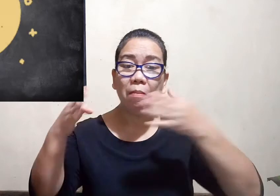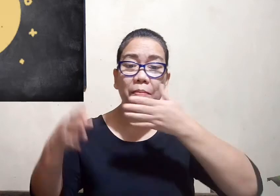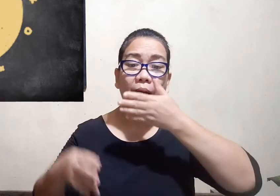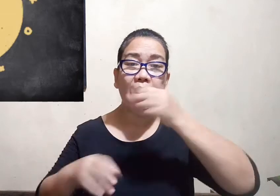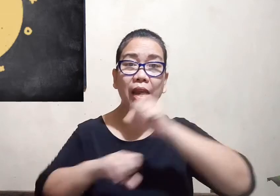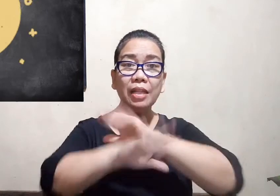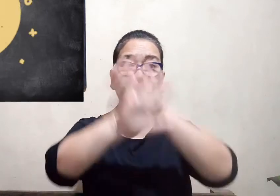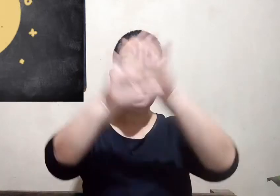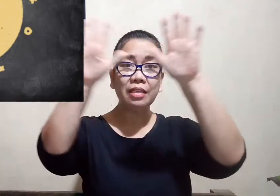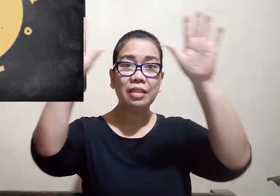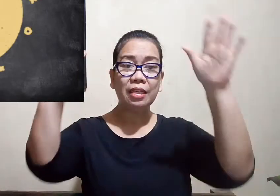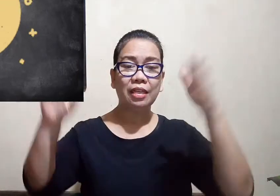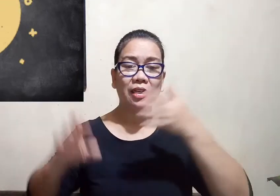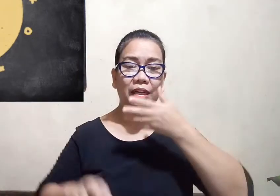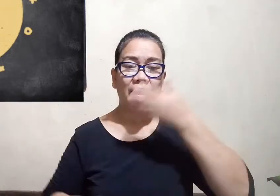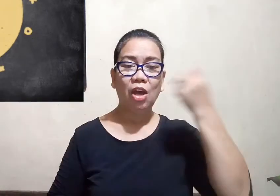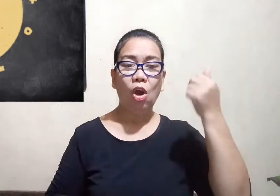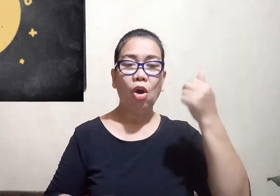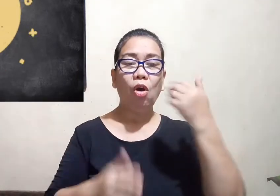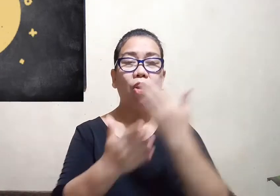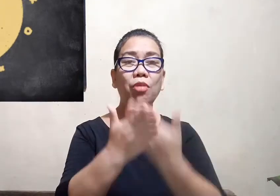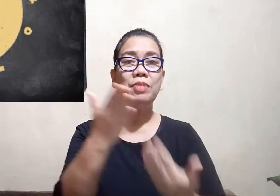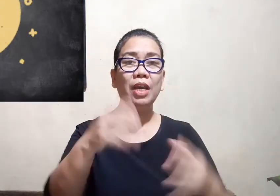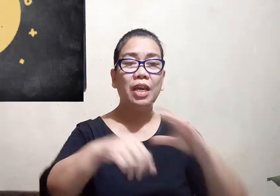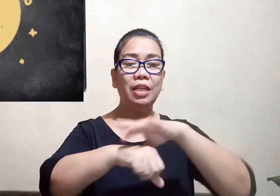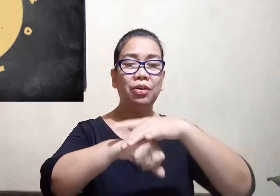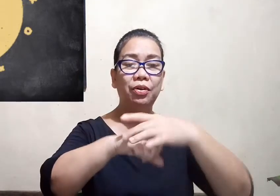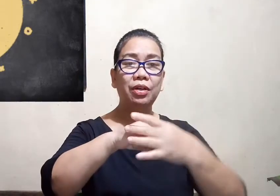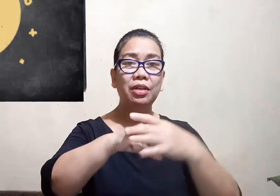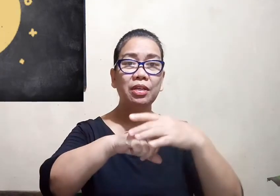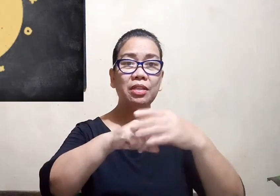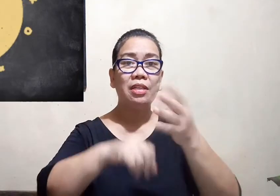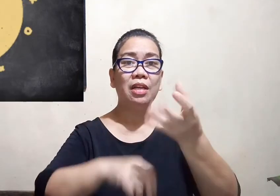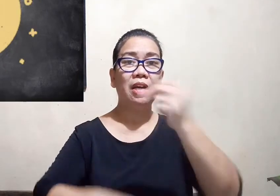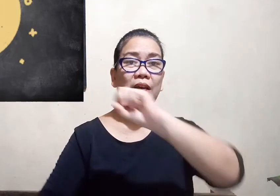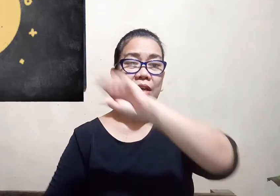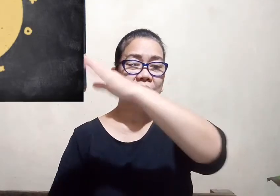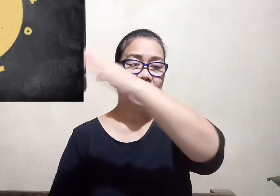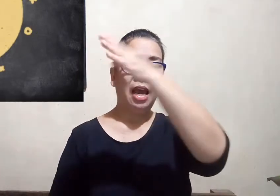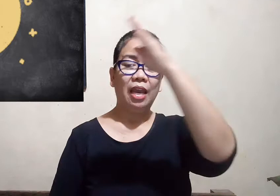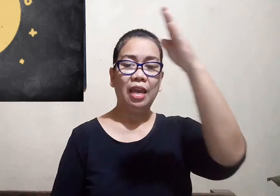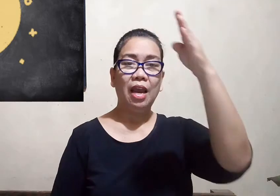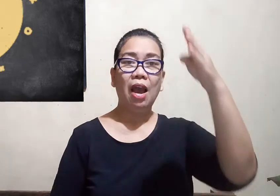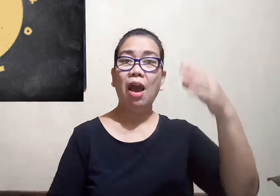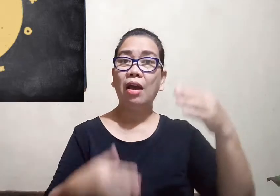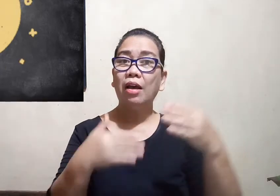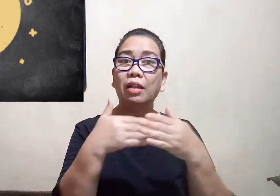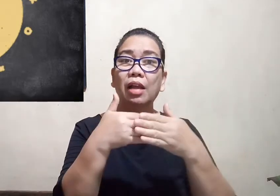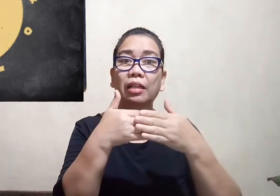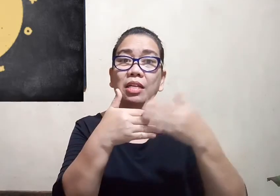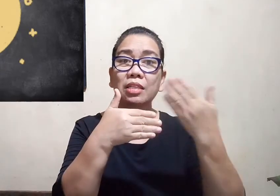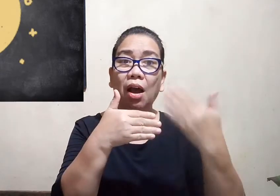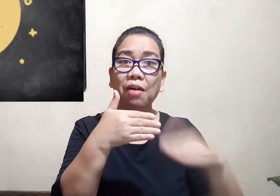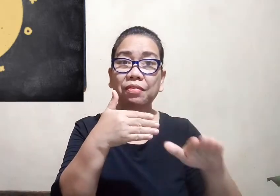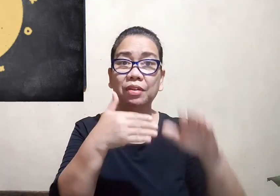brightest object in the earth's sky that is after